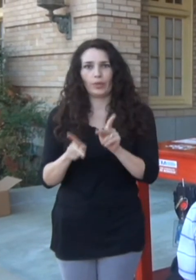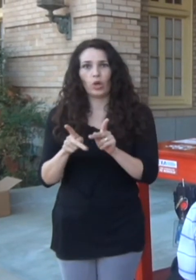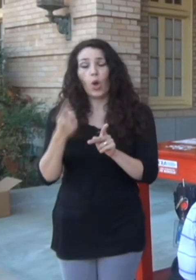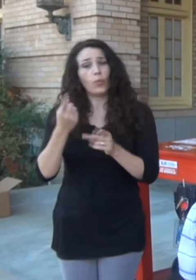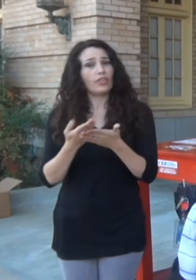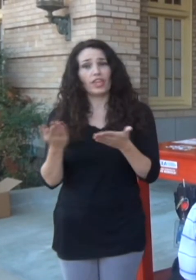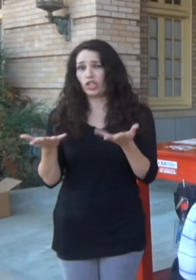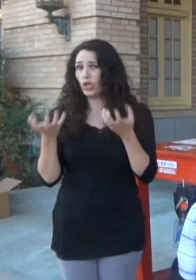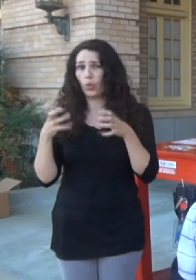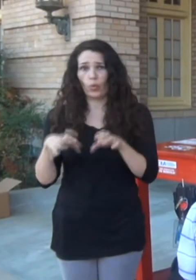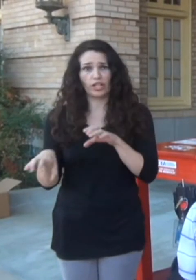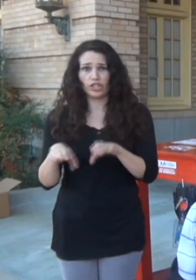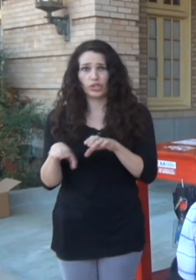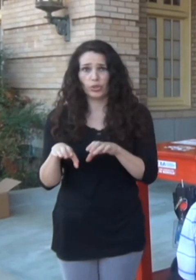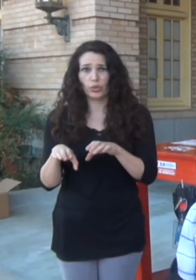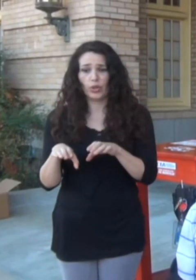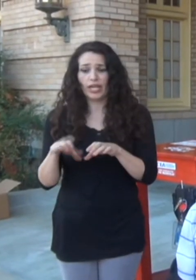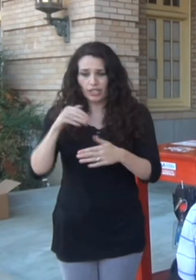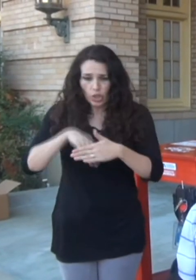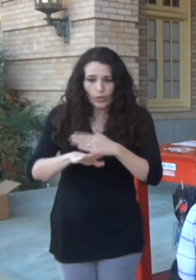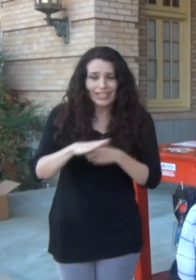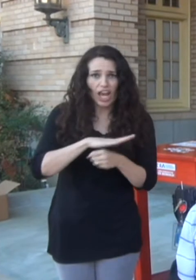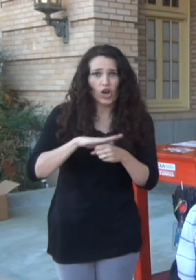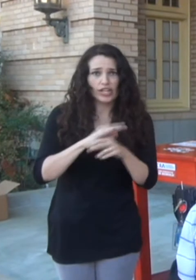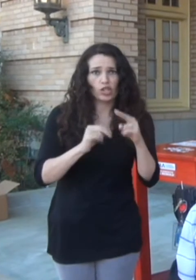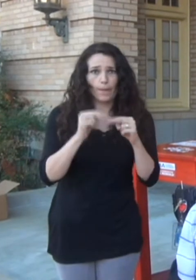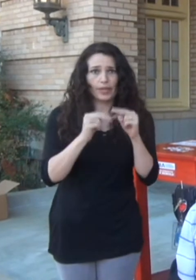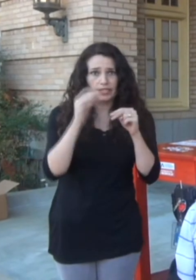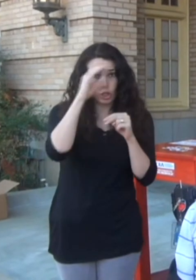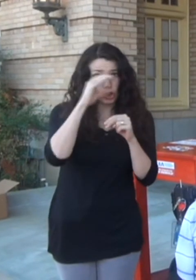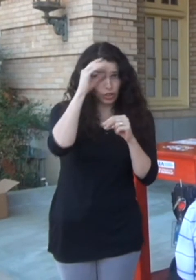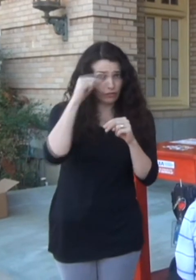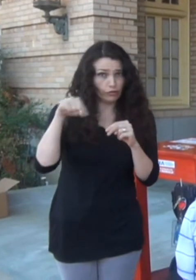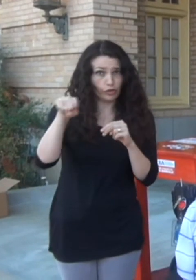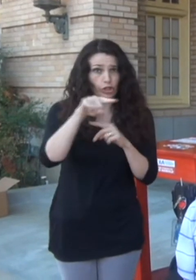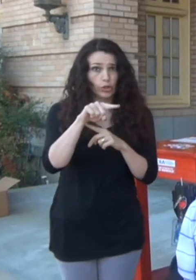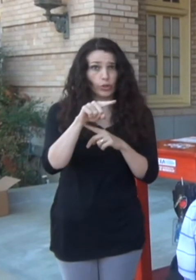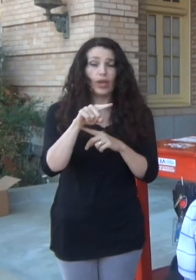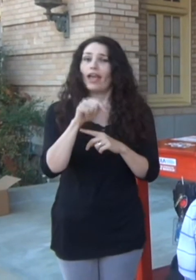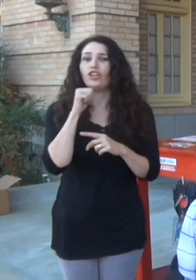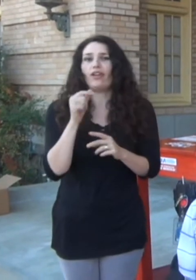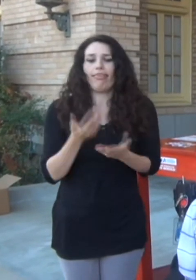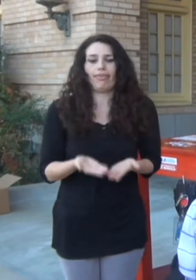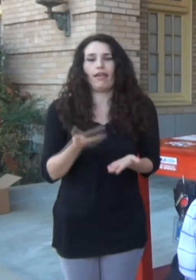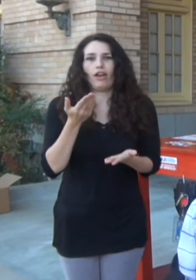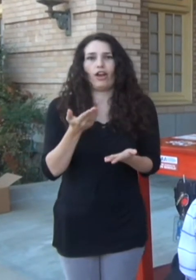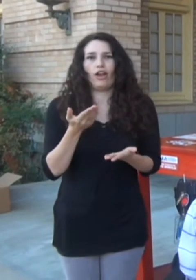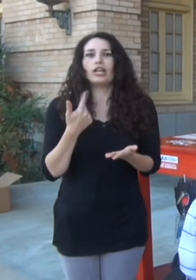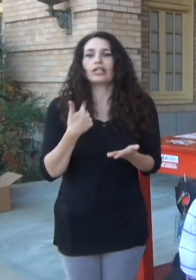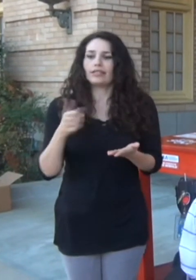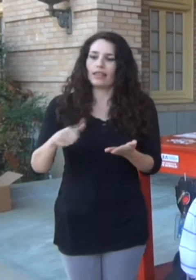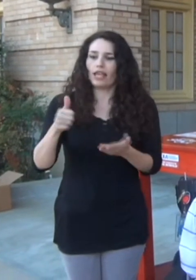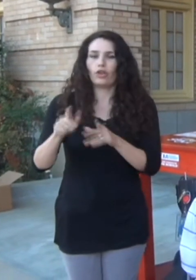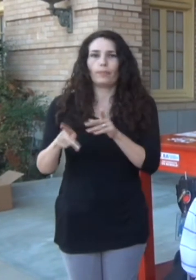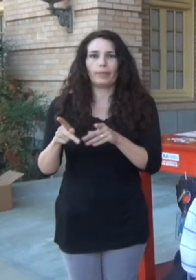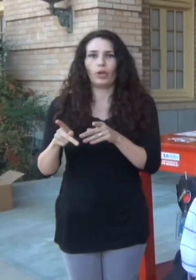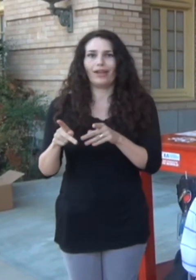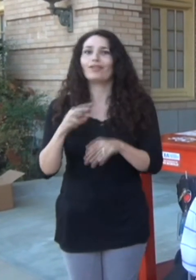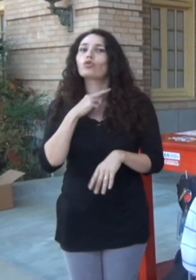want is for people to start going into areas or buildings looking for you, and you're not there because you're putting other people at risk. So